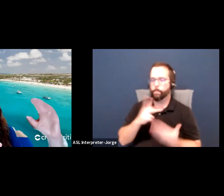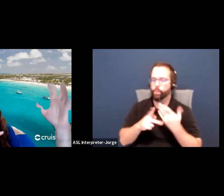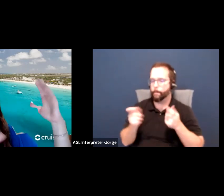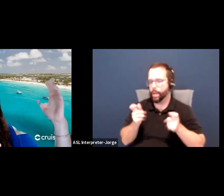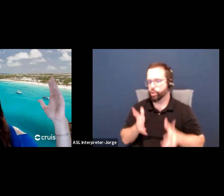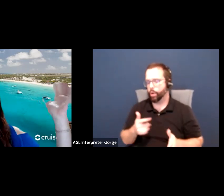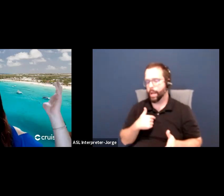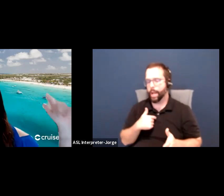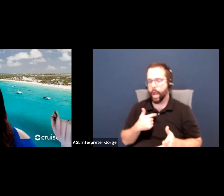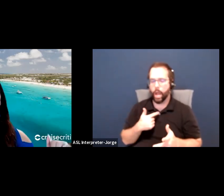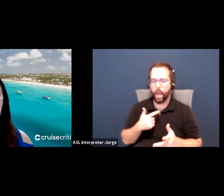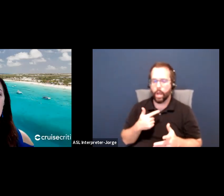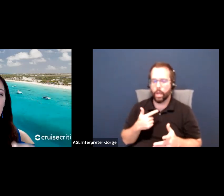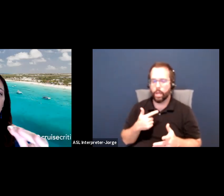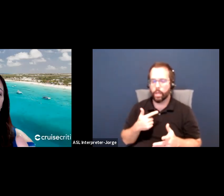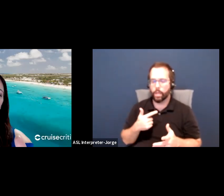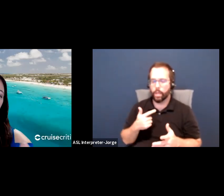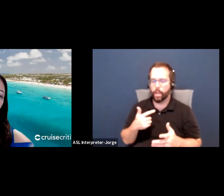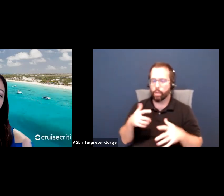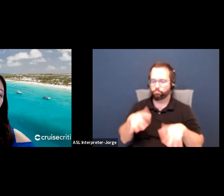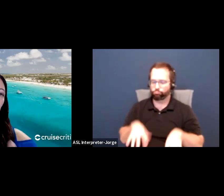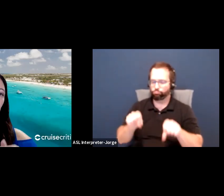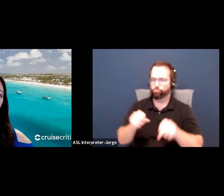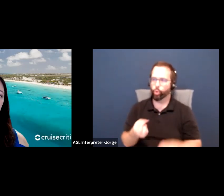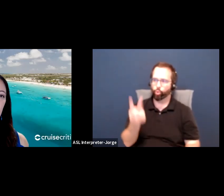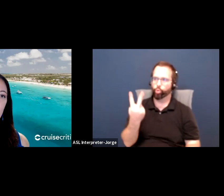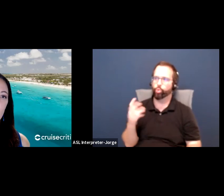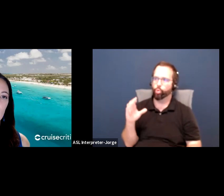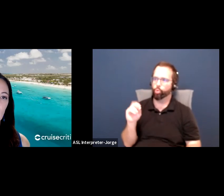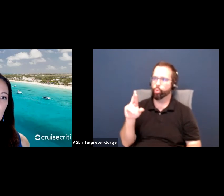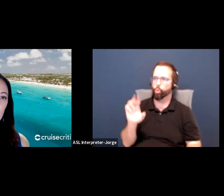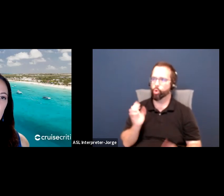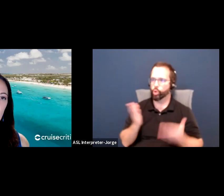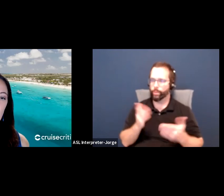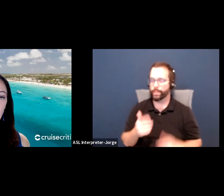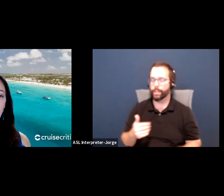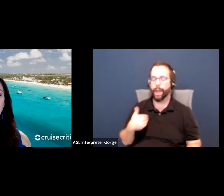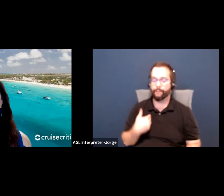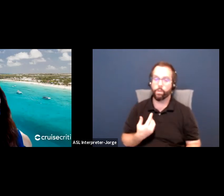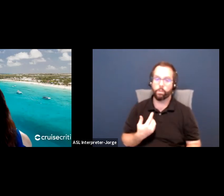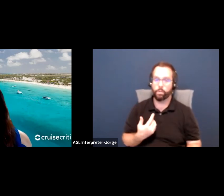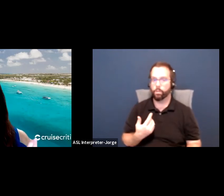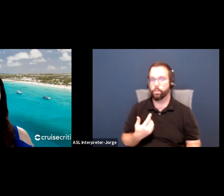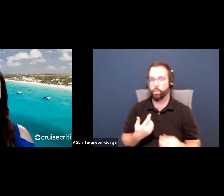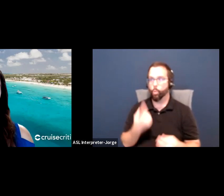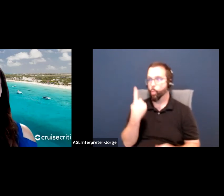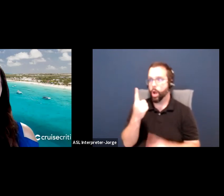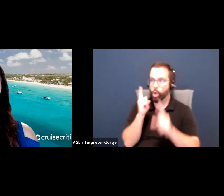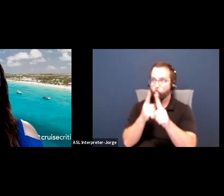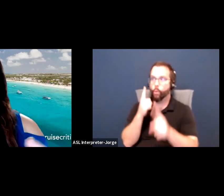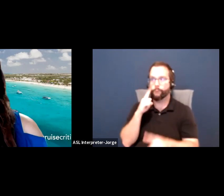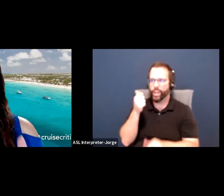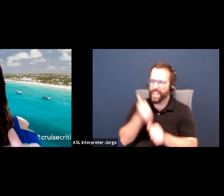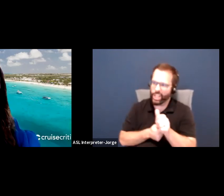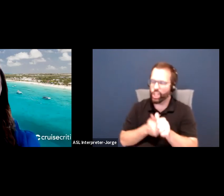these three, you know, two core services. I'm going to have one goal for each core service, let's say. And one's going to be peer support.